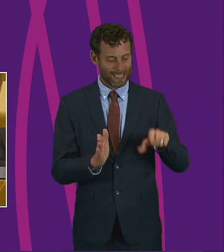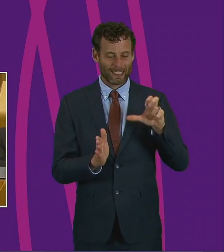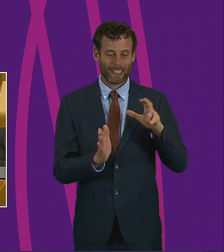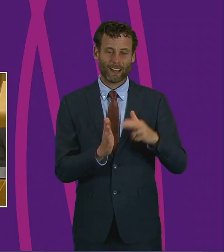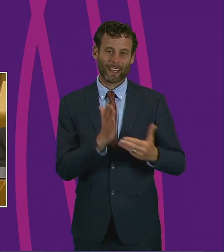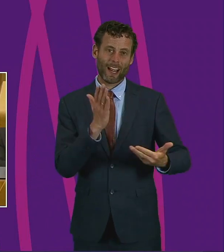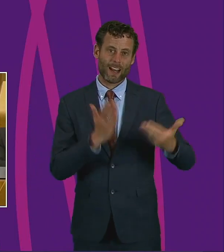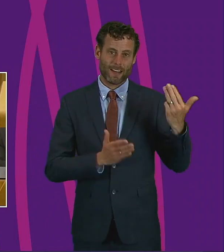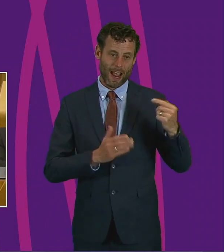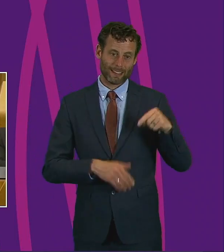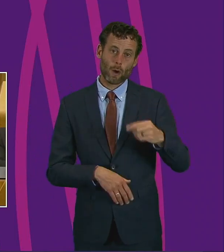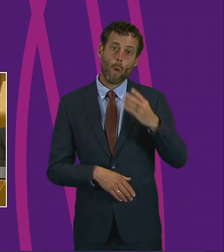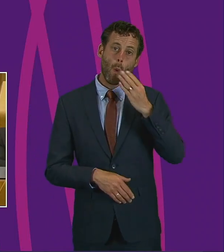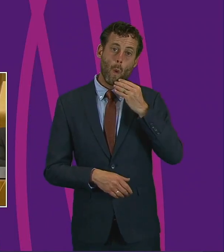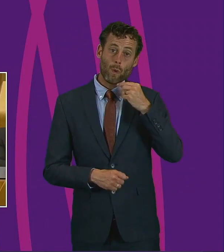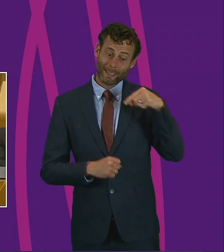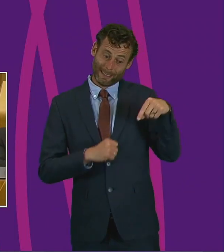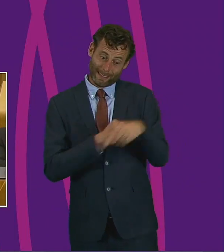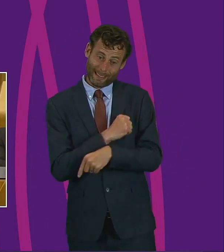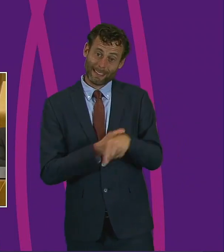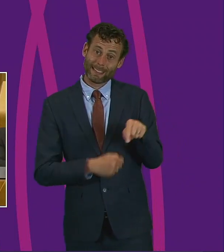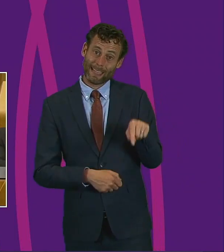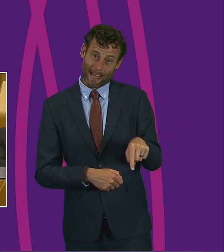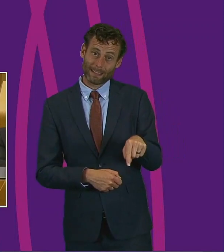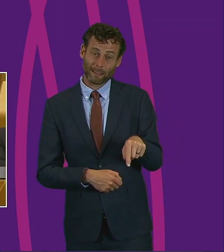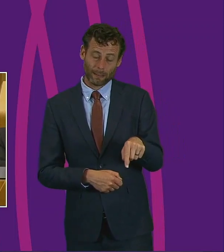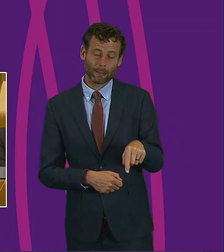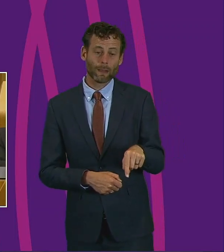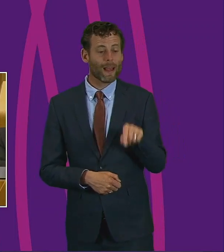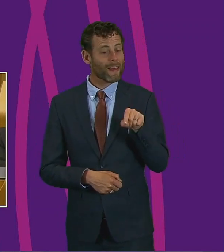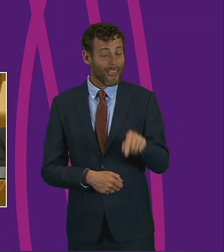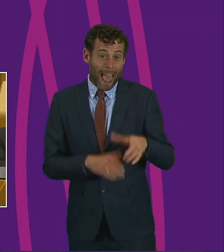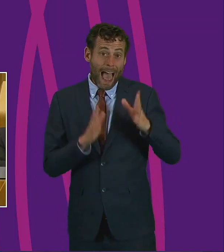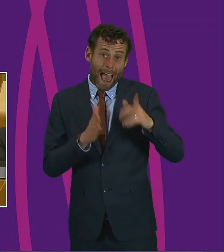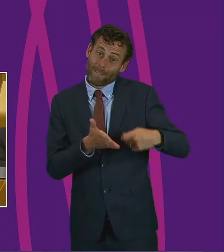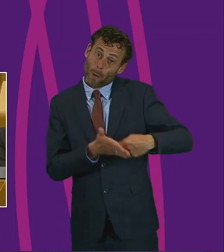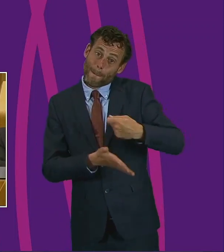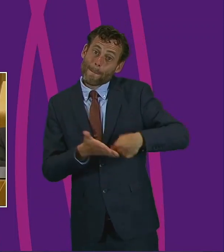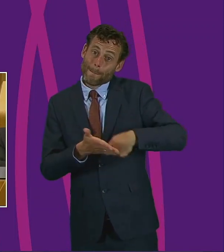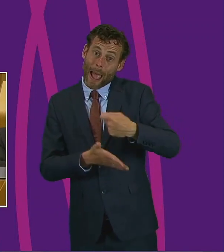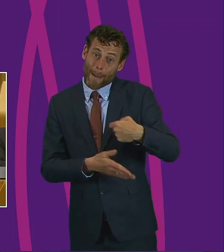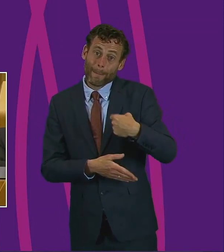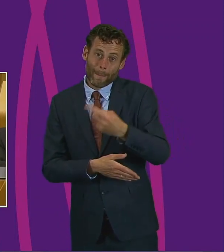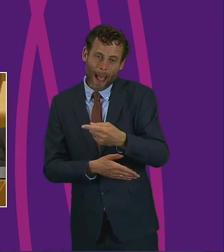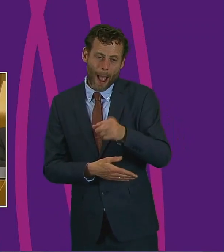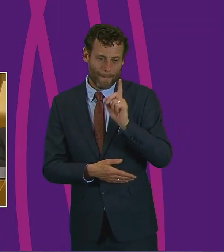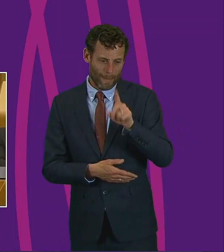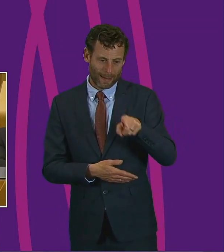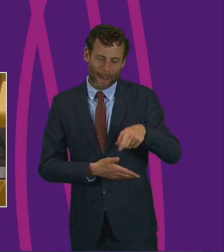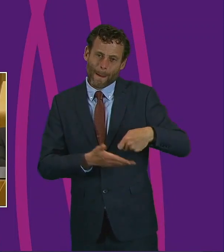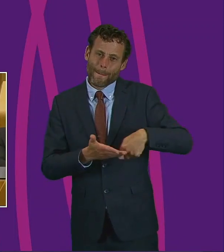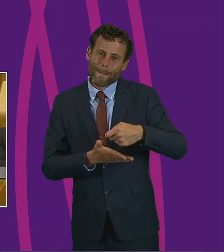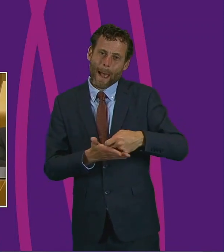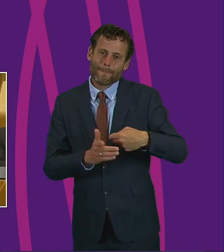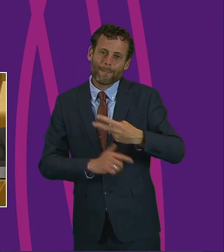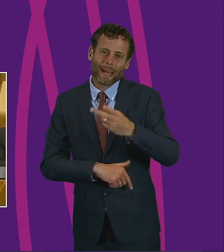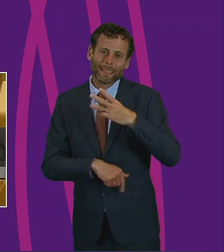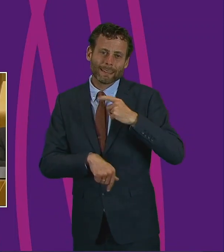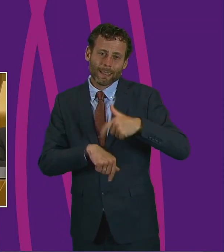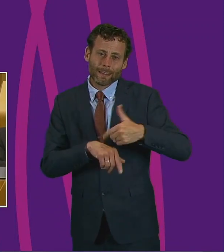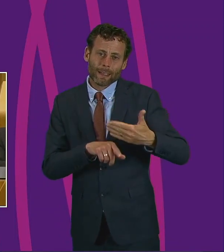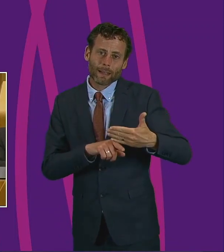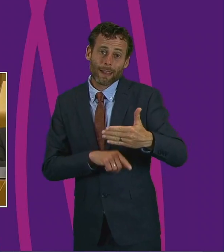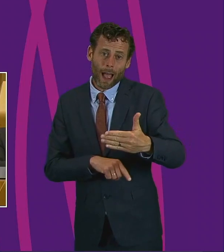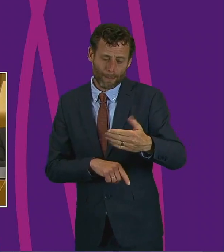debts. They'd remain debts that were payable and they would need dealt with in time. And we need a solution to this.